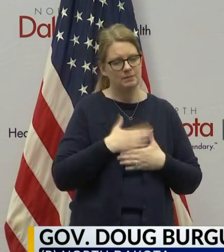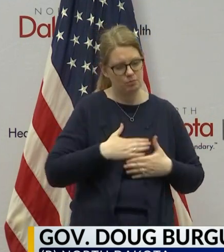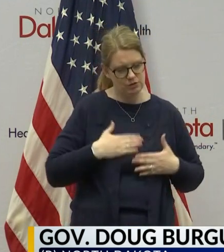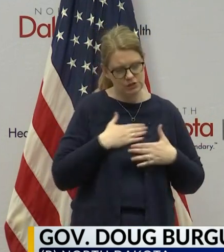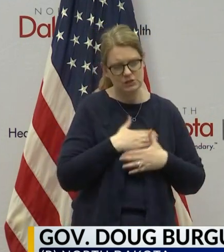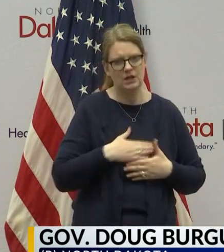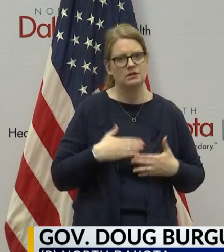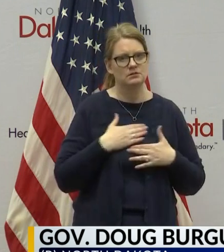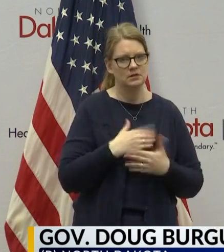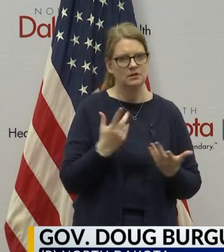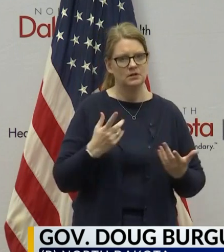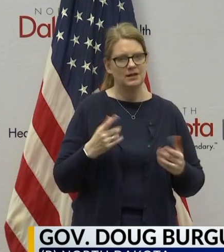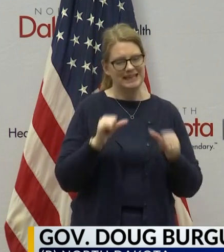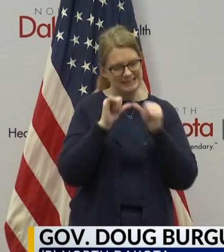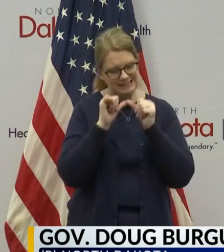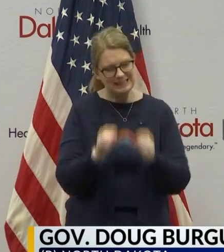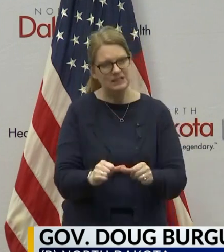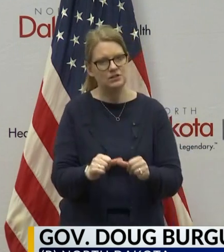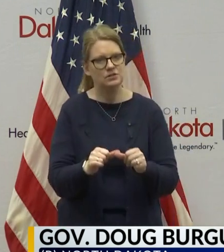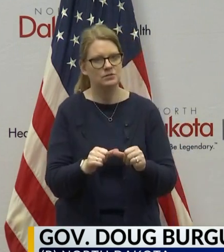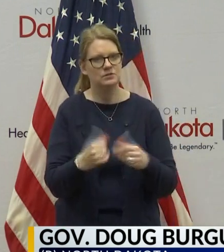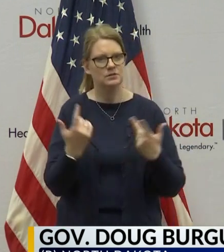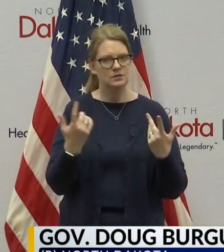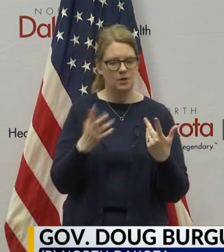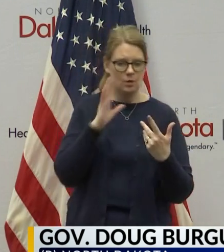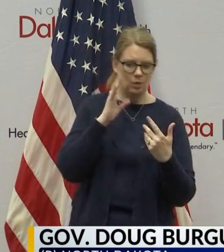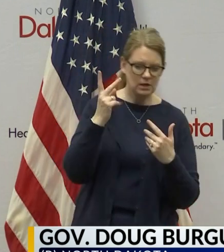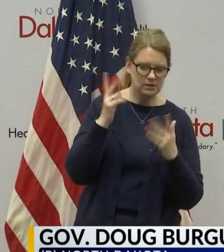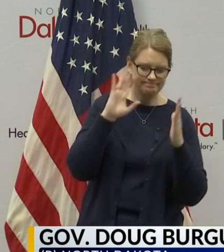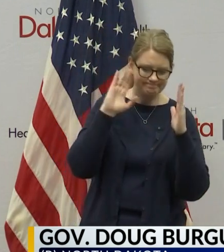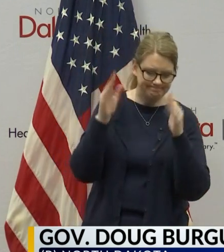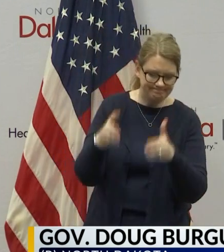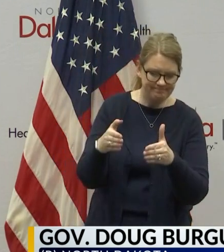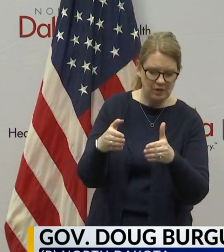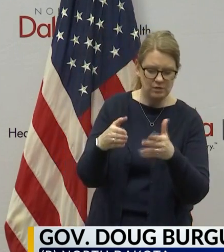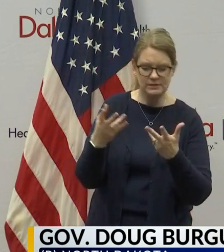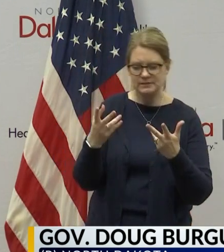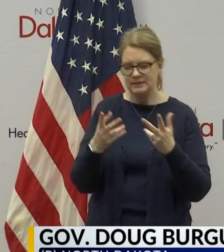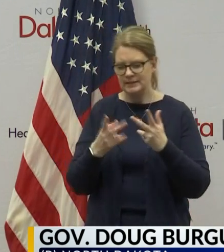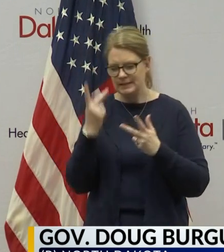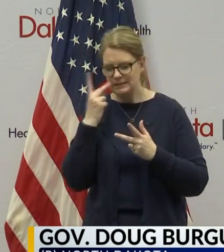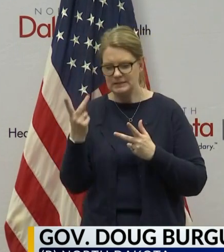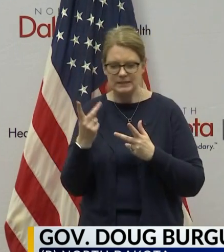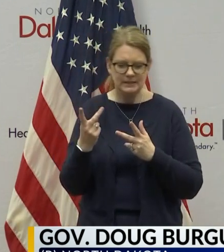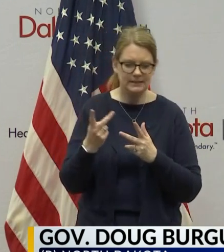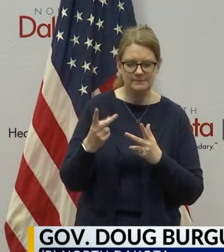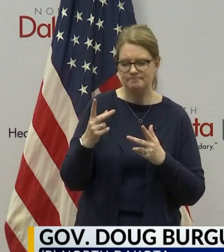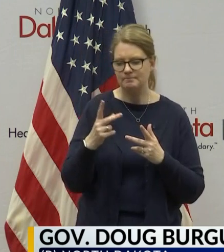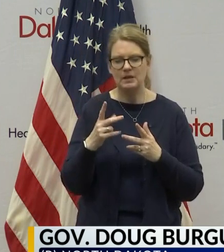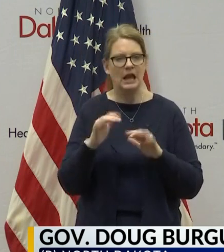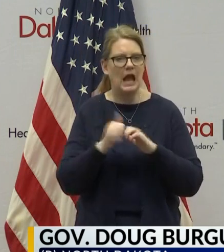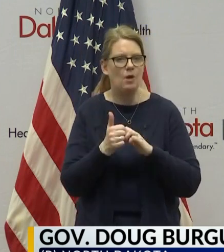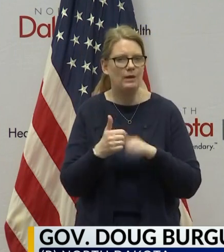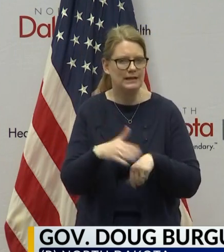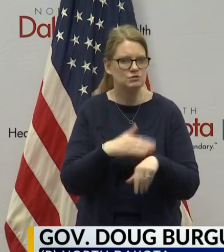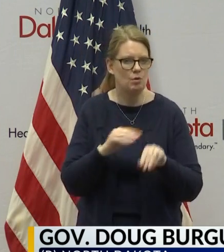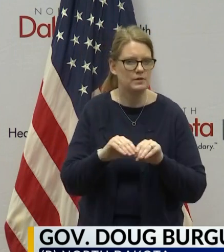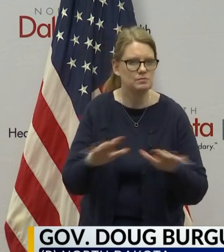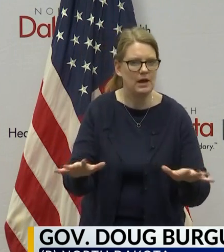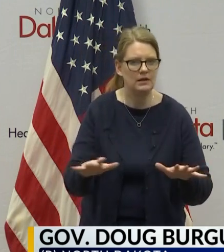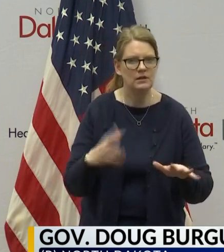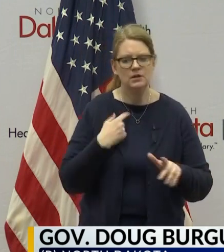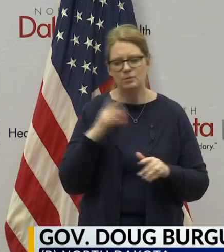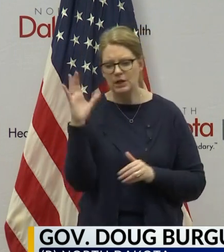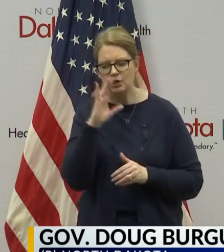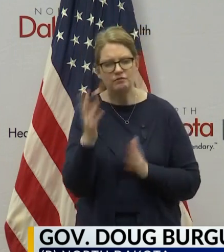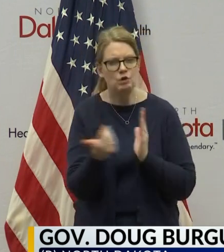targeted actions and review those opportunities around the clock and every day, things we can do to slow the spread of COVID